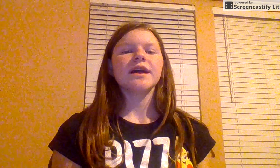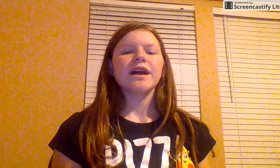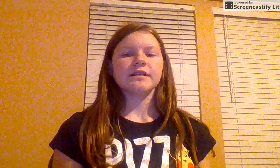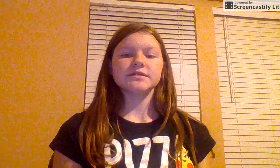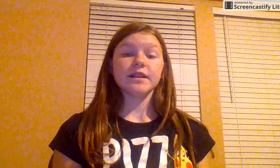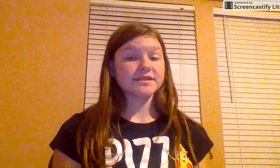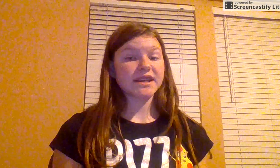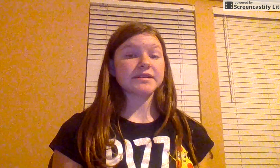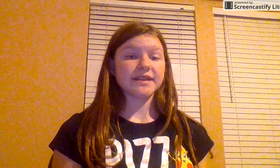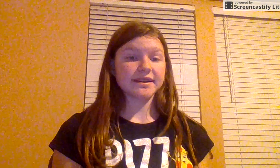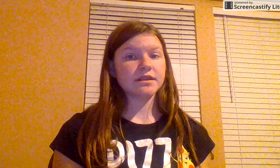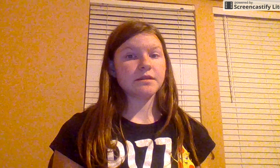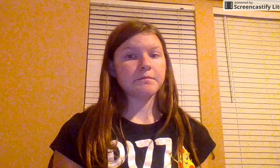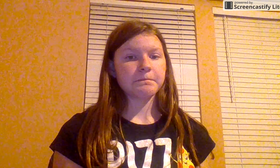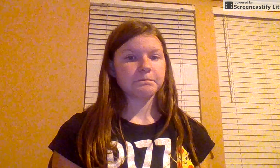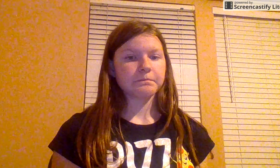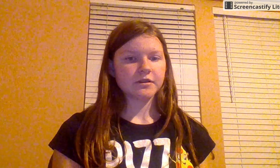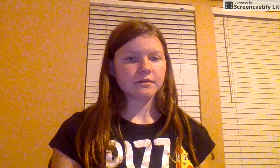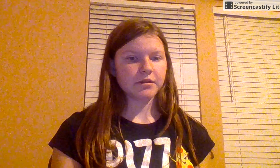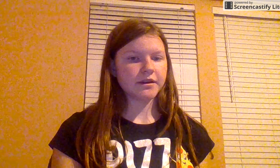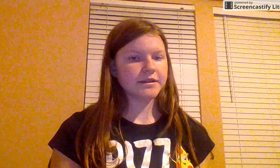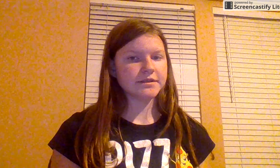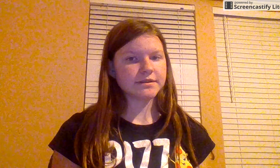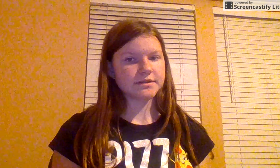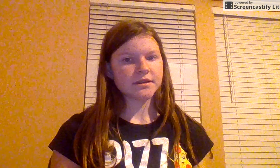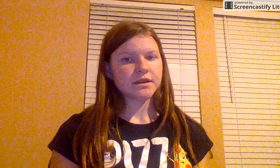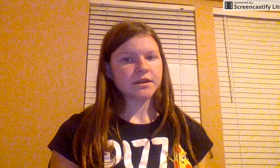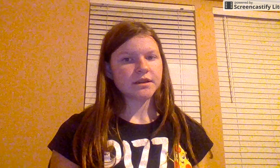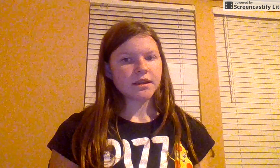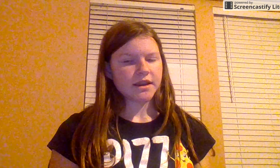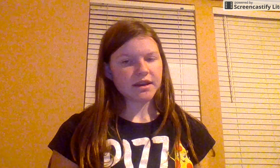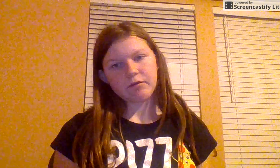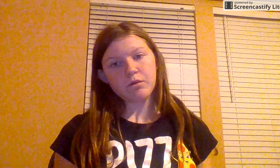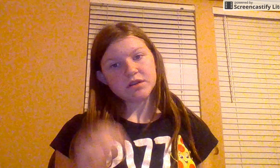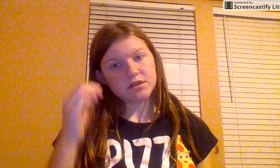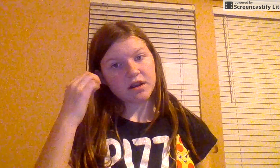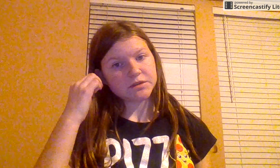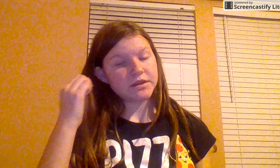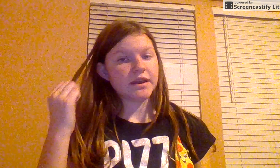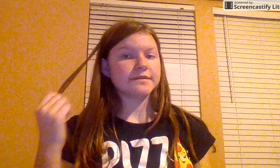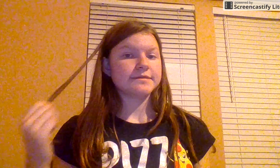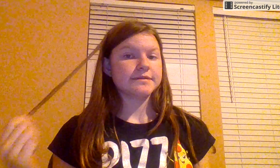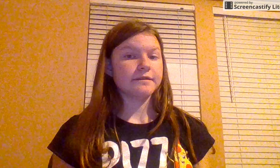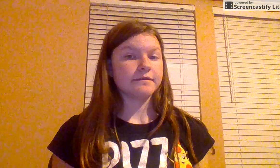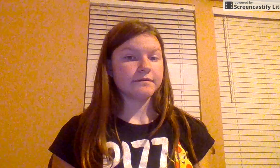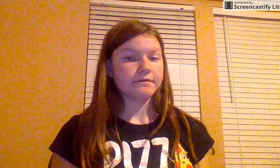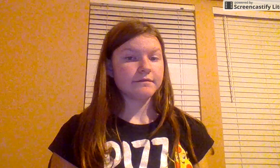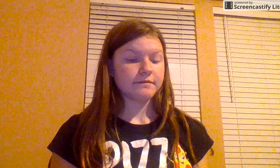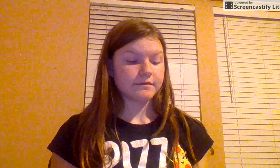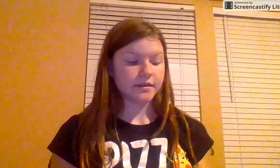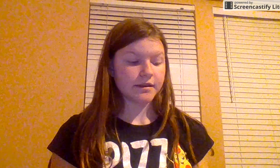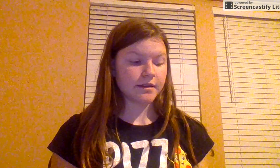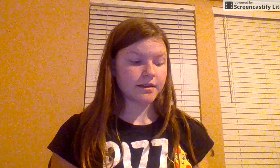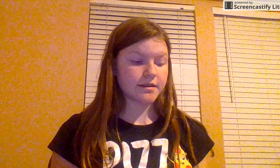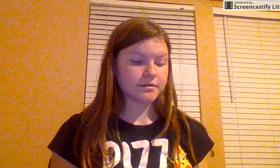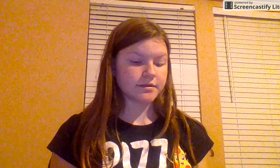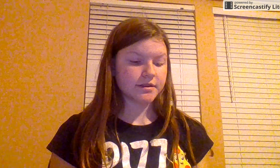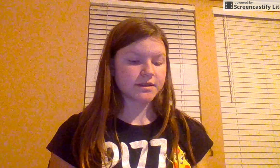That was the last time I texted him because he never wanted to talk to me again. So, yeah, and he's been